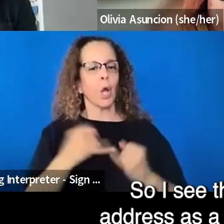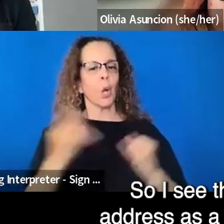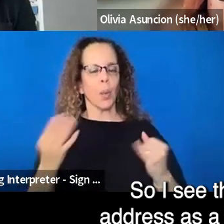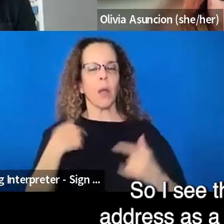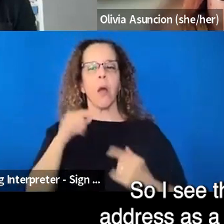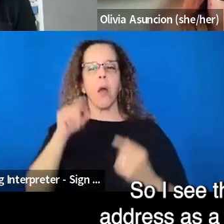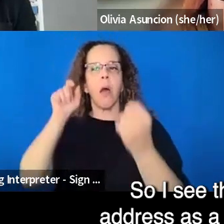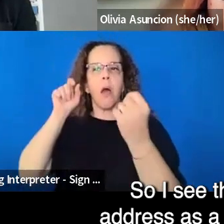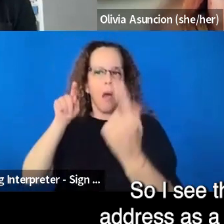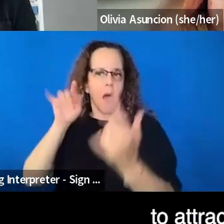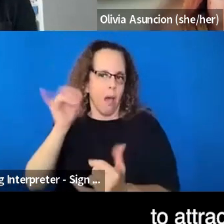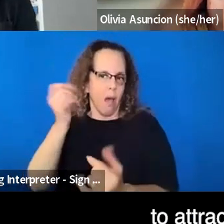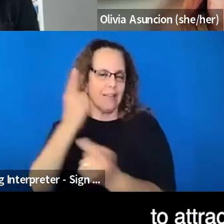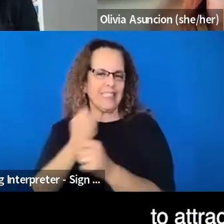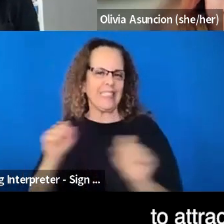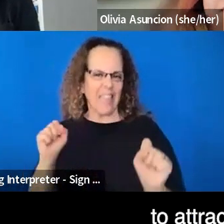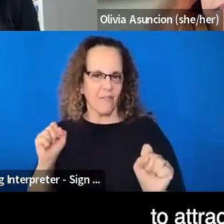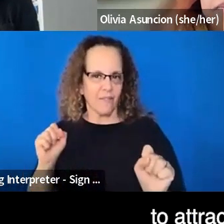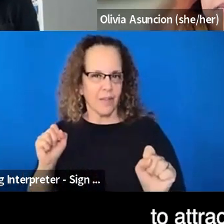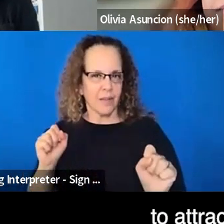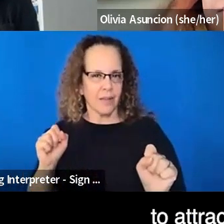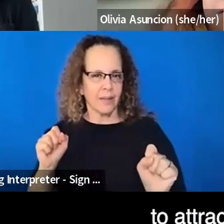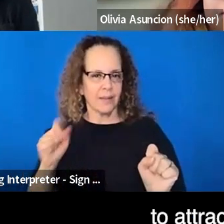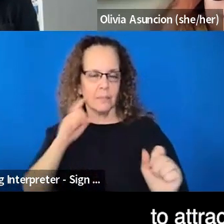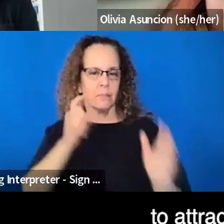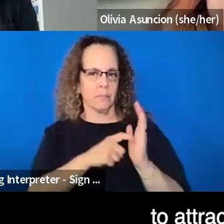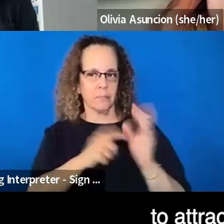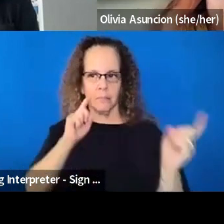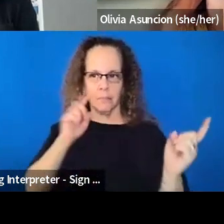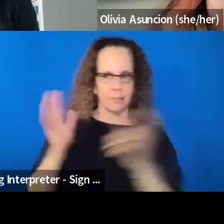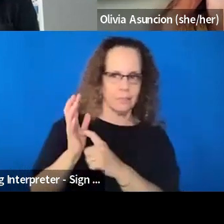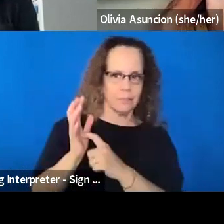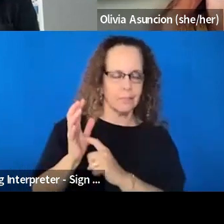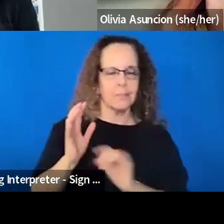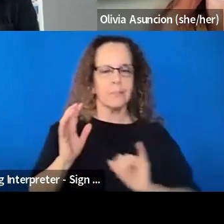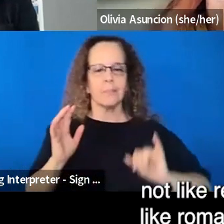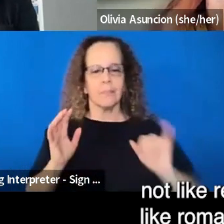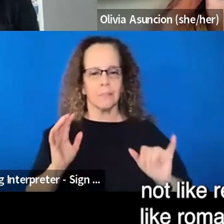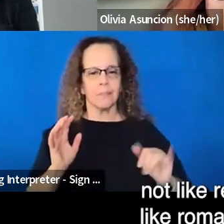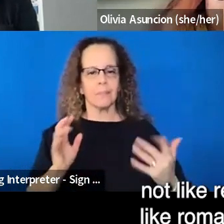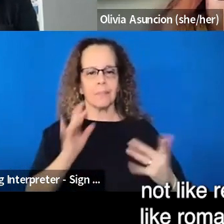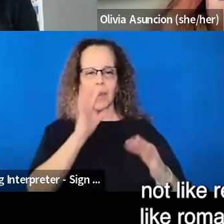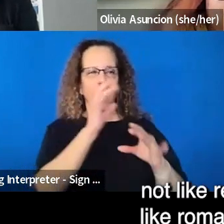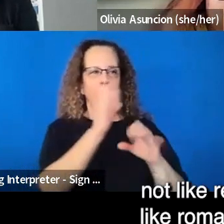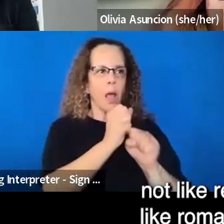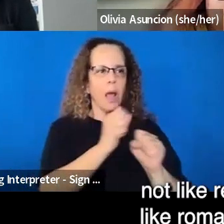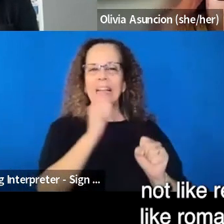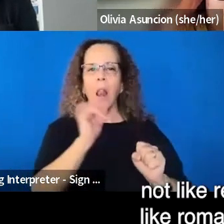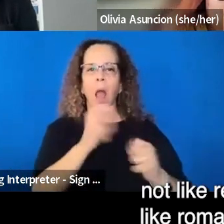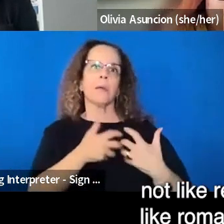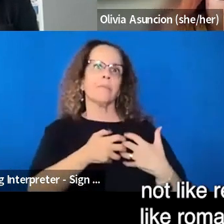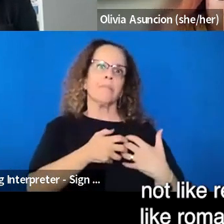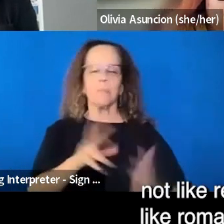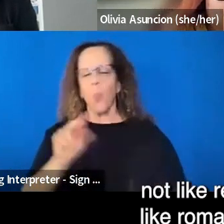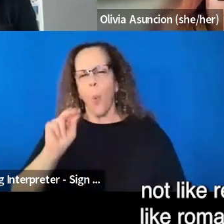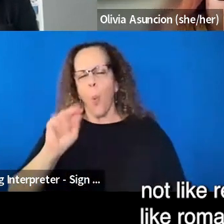dress as a type of flagging to attract, not like, not like relationship, like